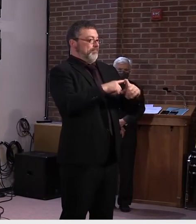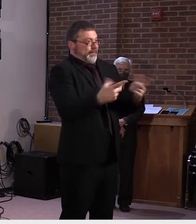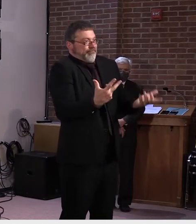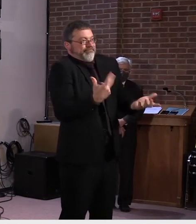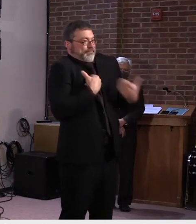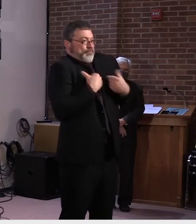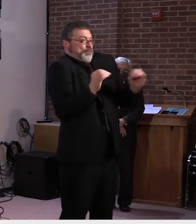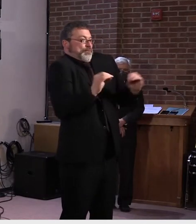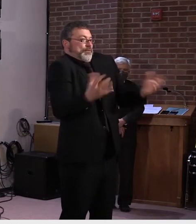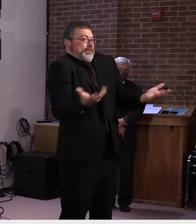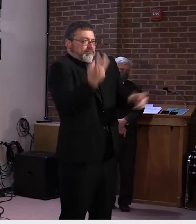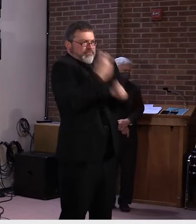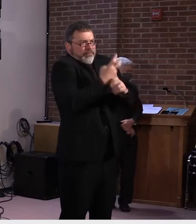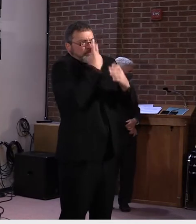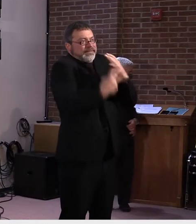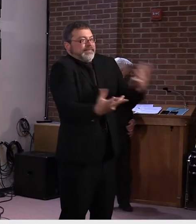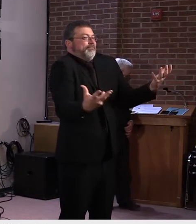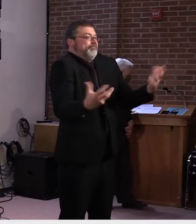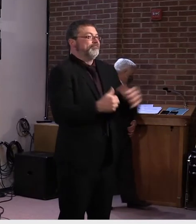gallery reporter.